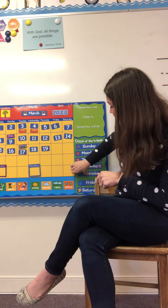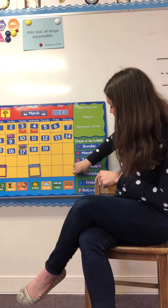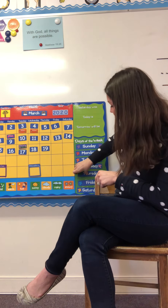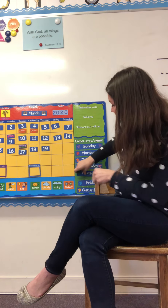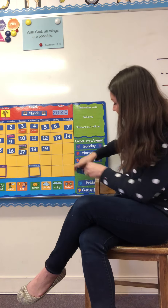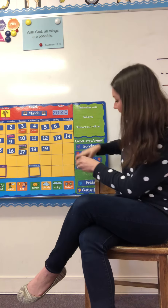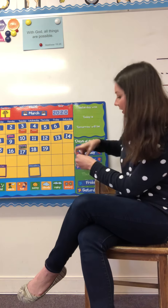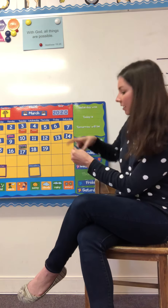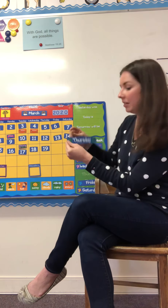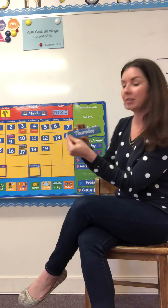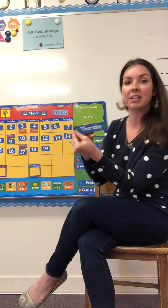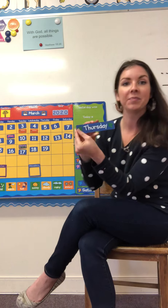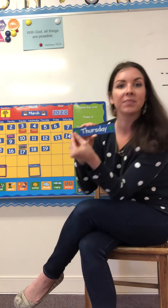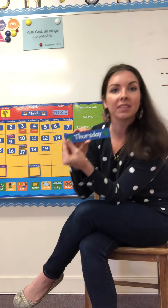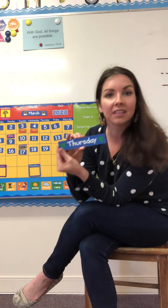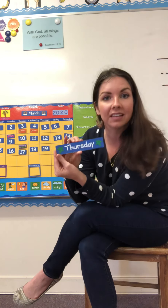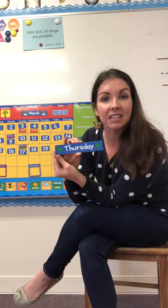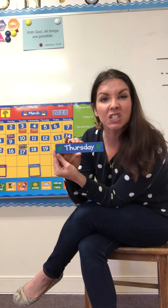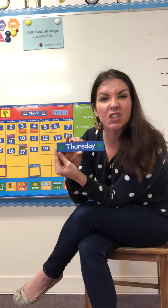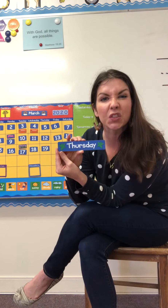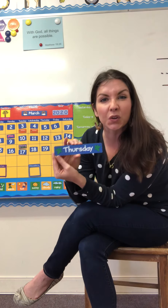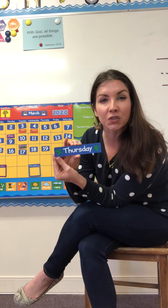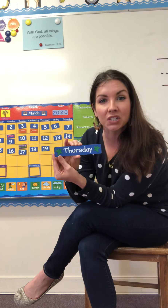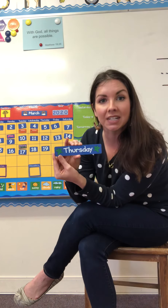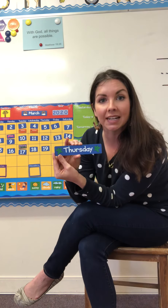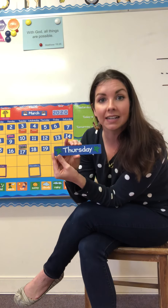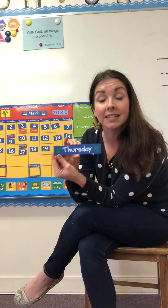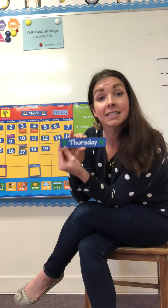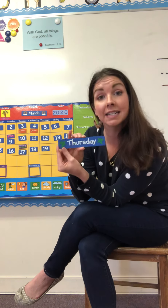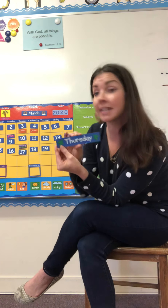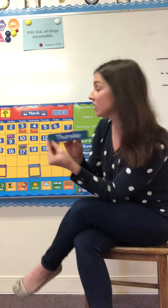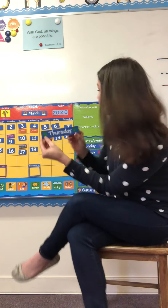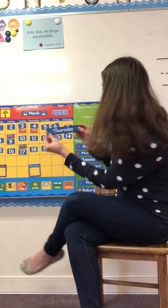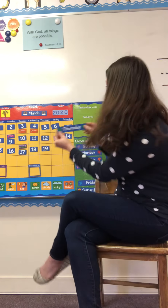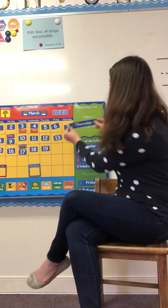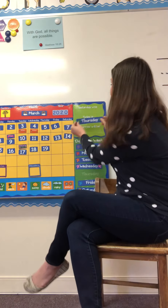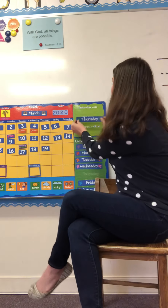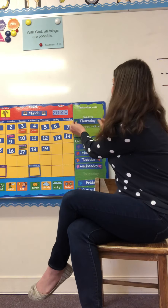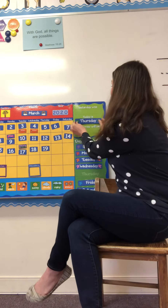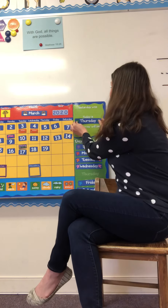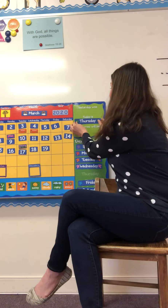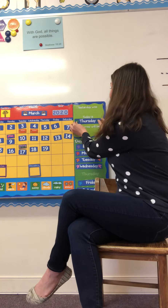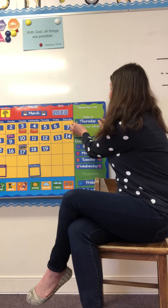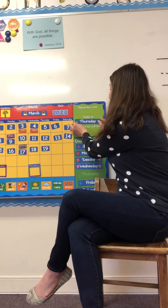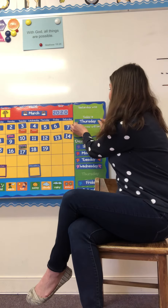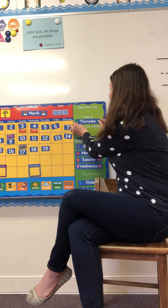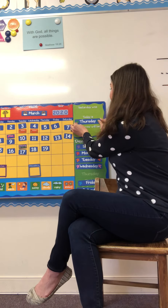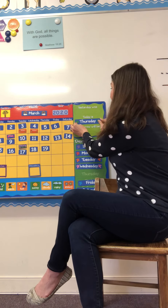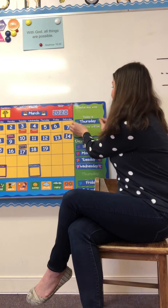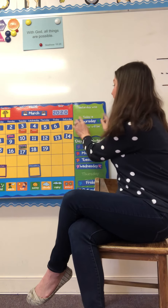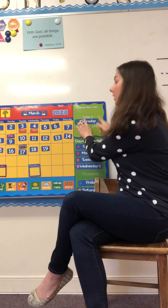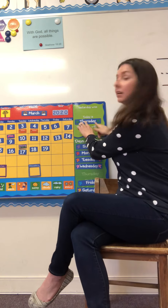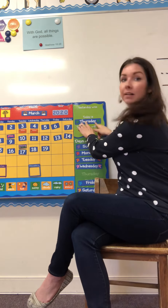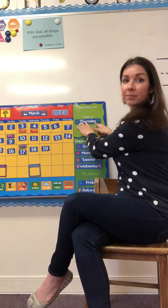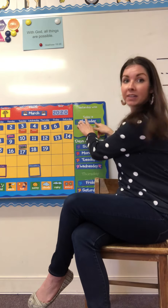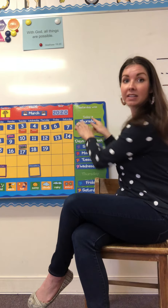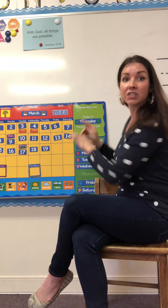Today is Thursday. Today is Thursday. So if today is